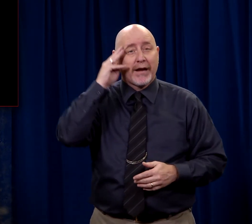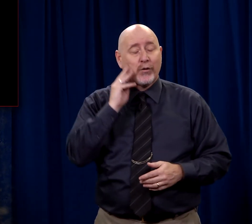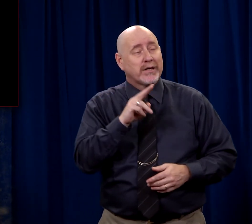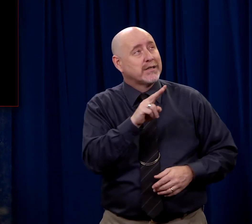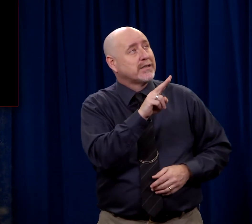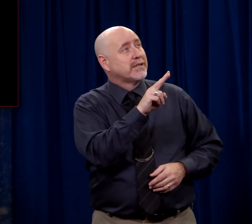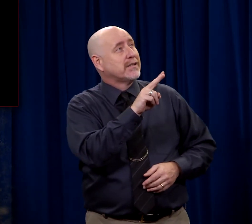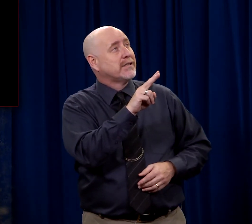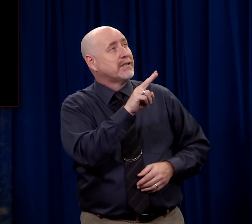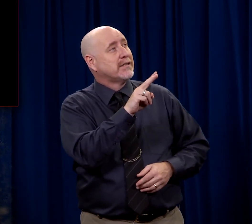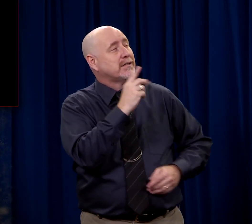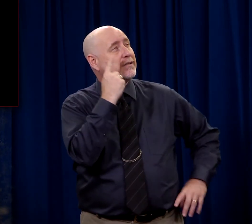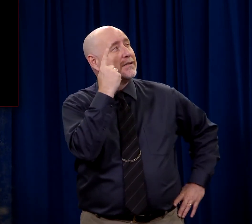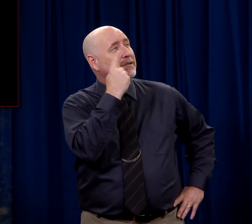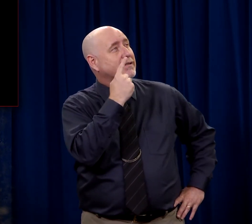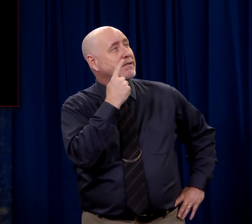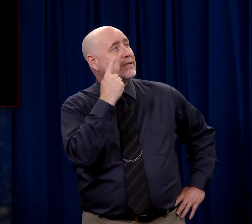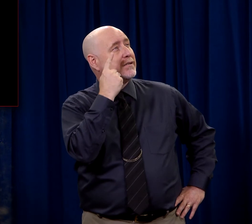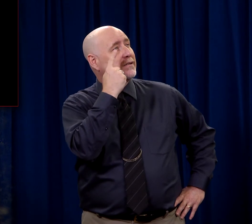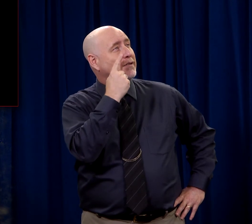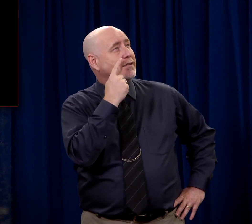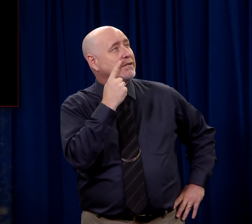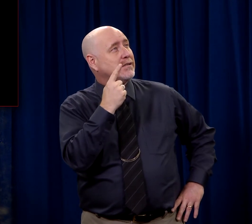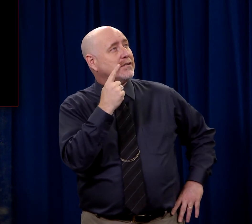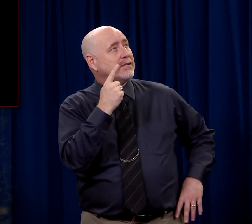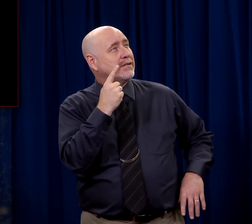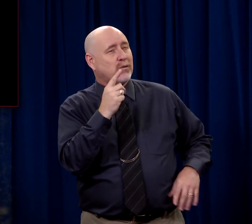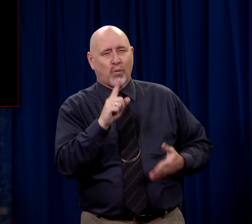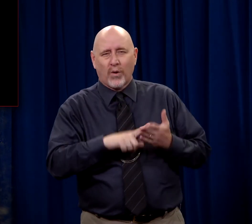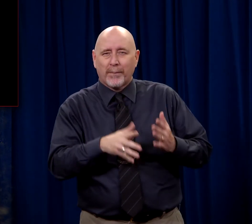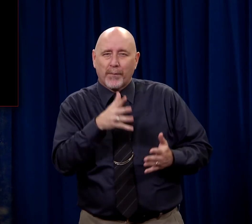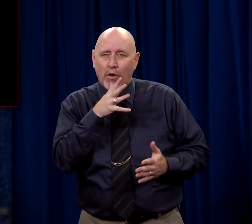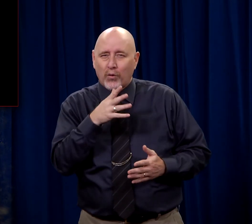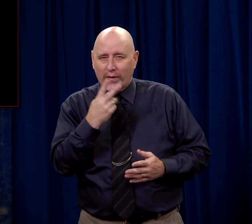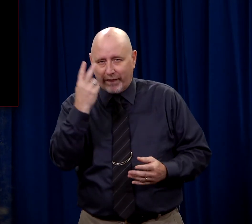Maybe now at the foot of the cross she thinks about, what would a mother think about?